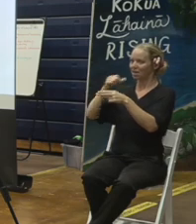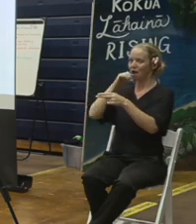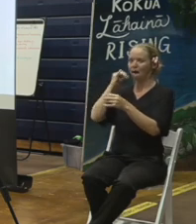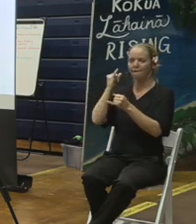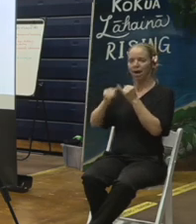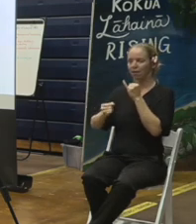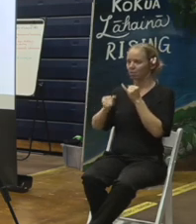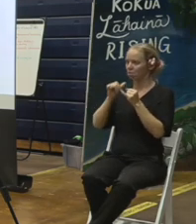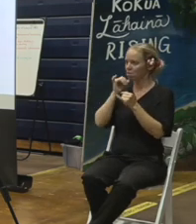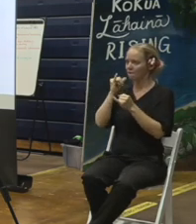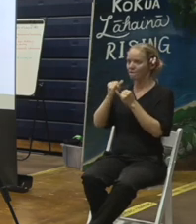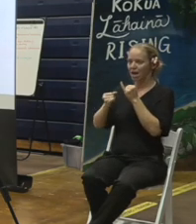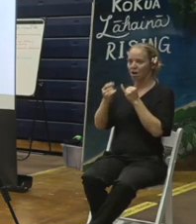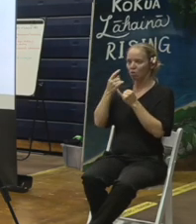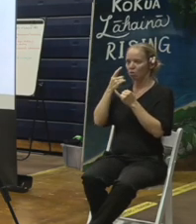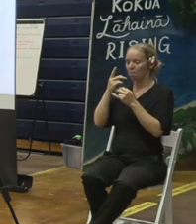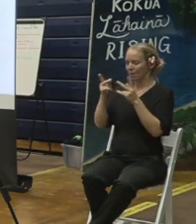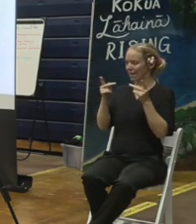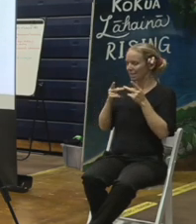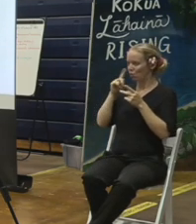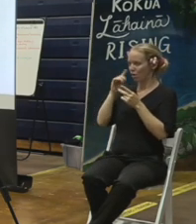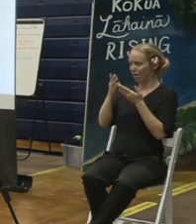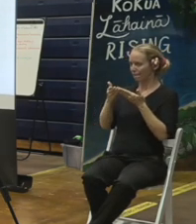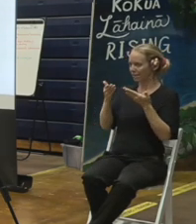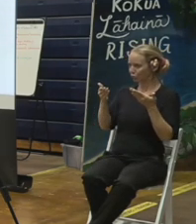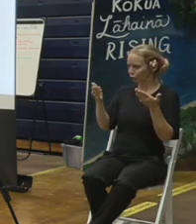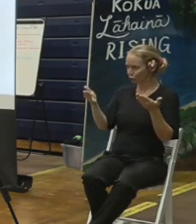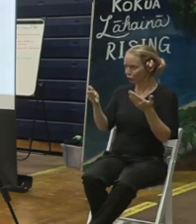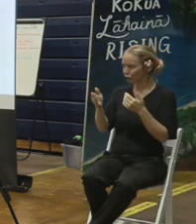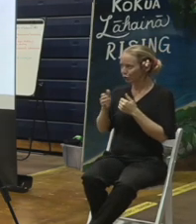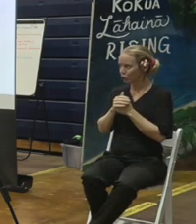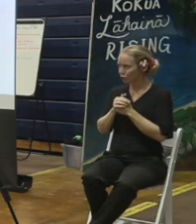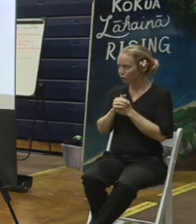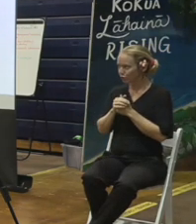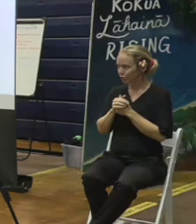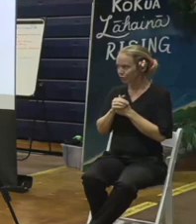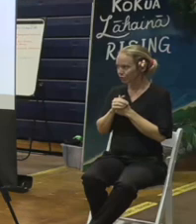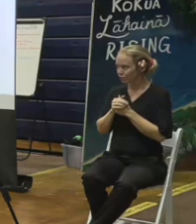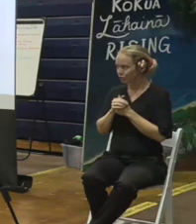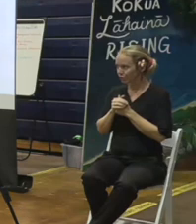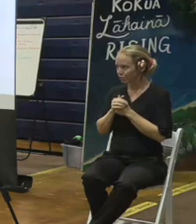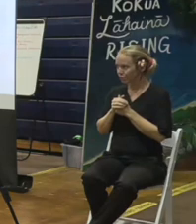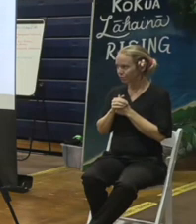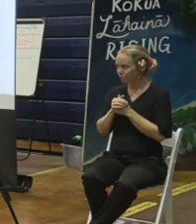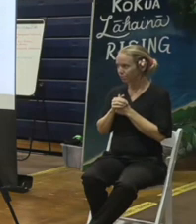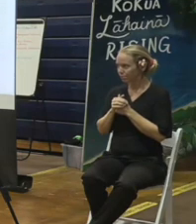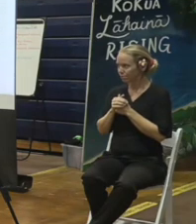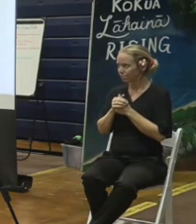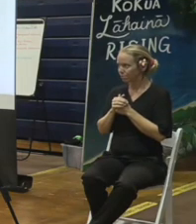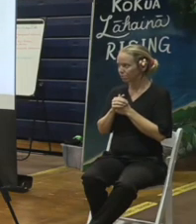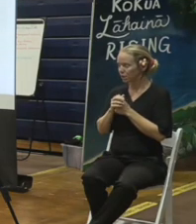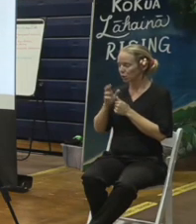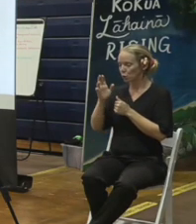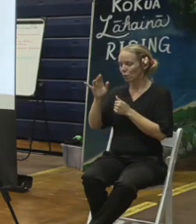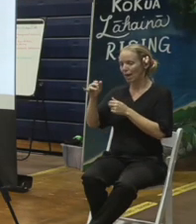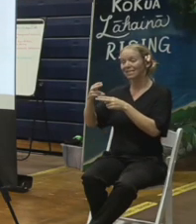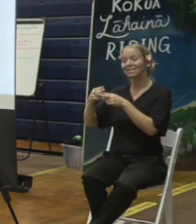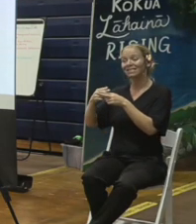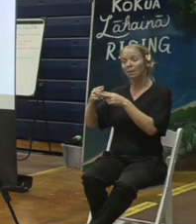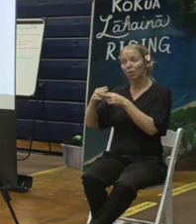location for this material. As it is constructed, the methods being used are for a temporary debris storage site.